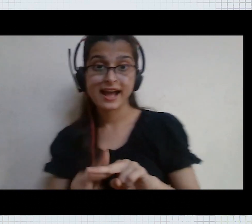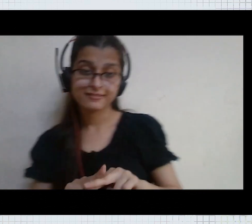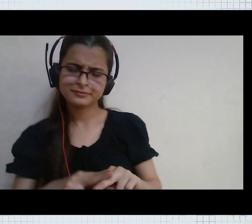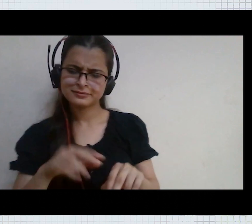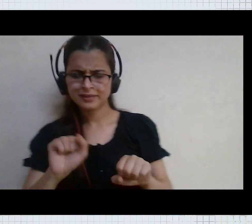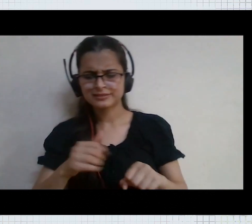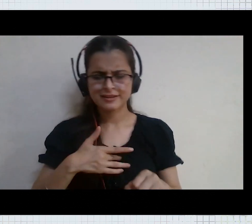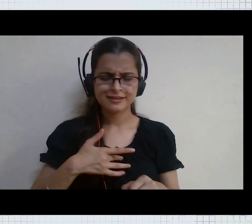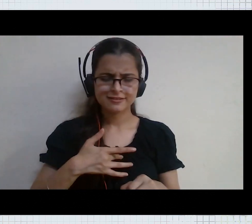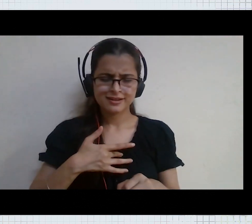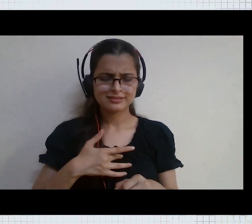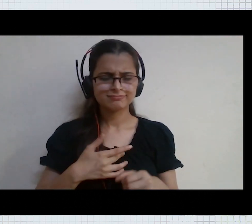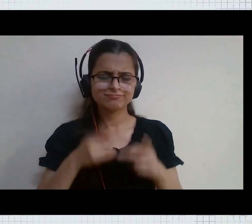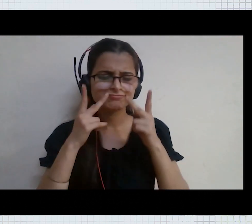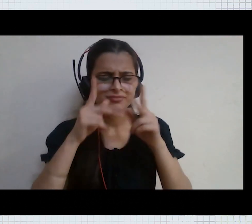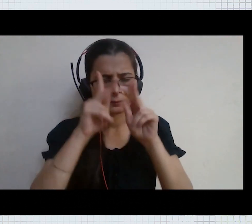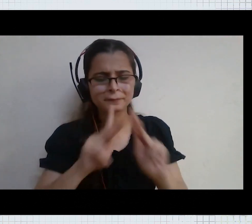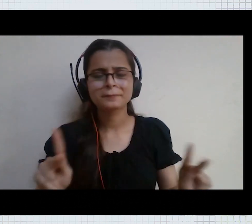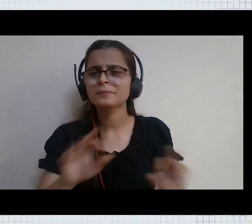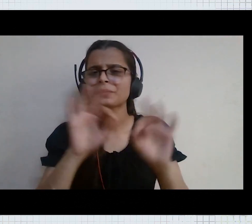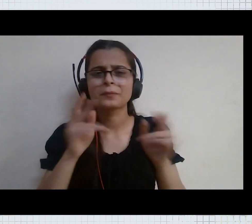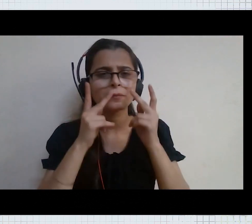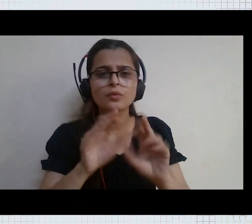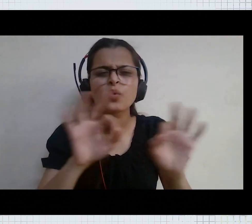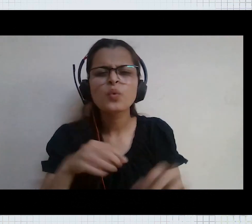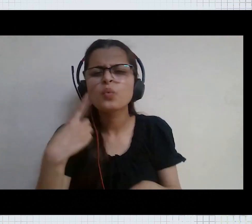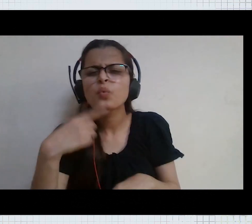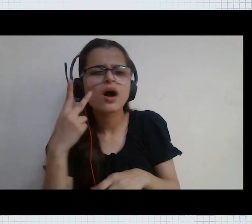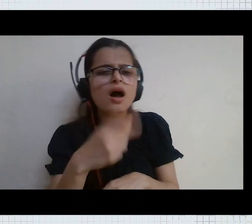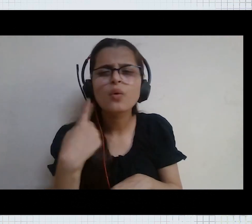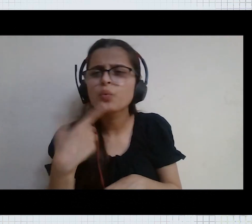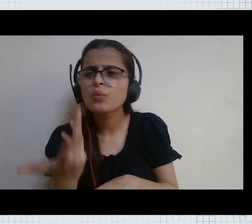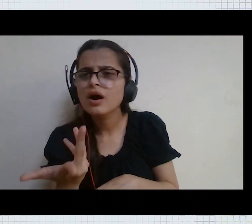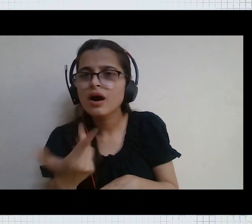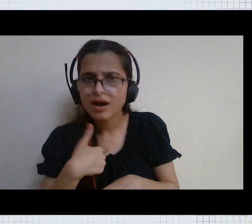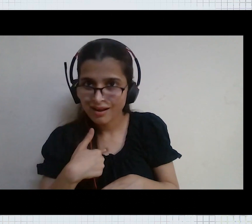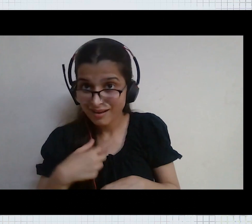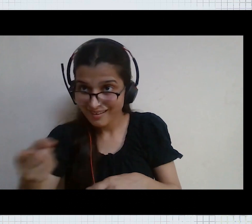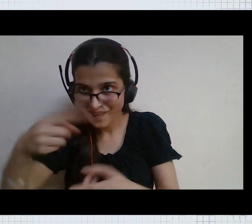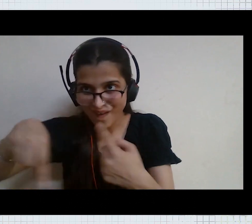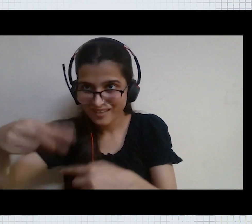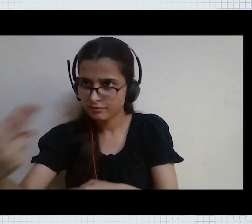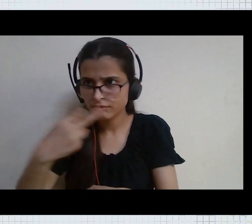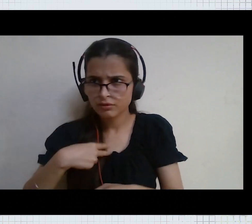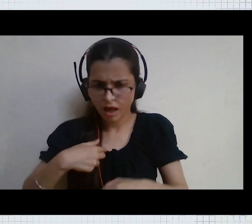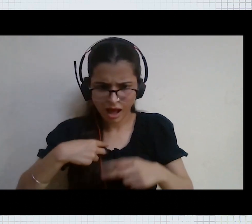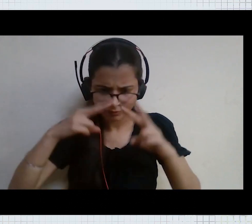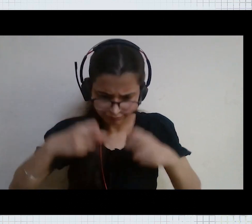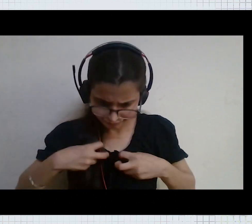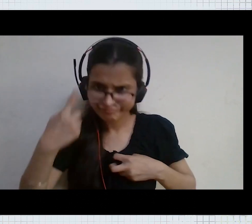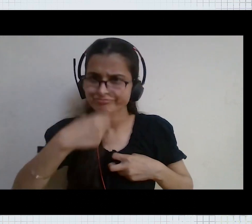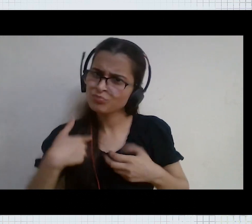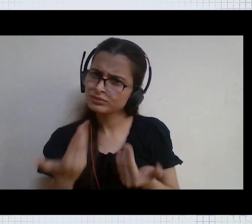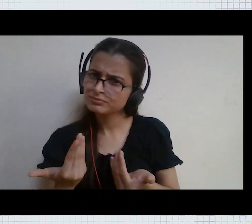even if it is not very pleasant to look at it is you who has to look at it you look at my face i don't look